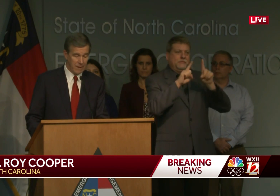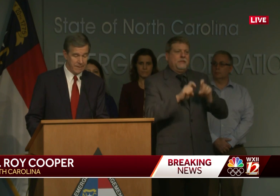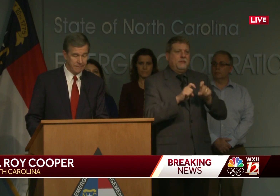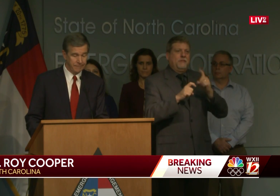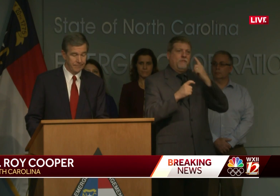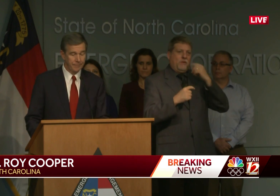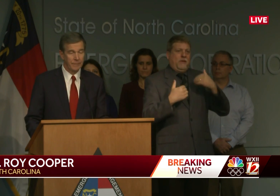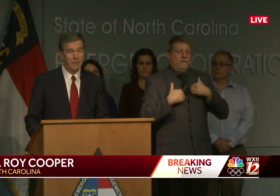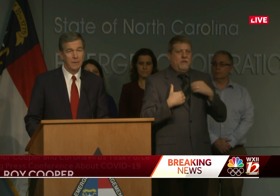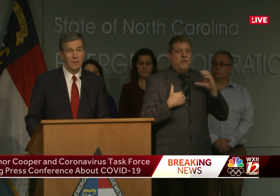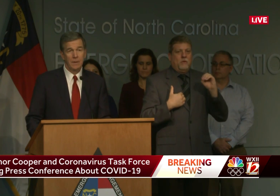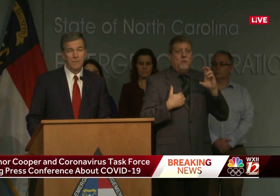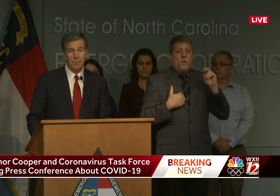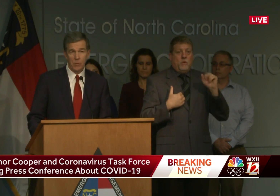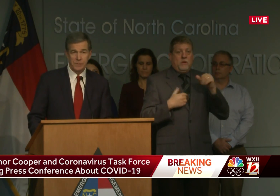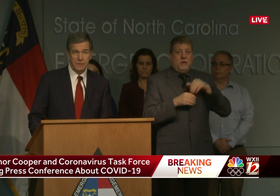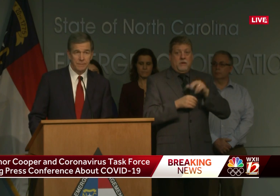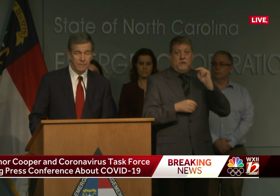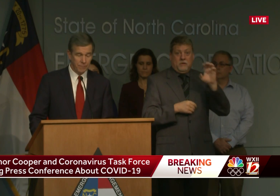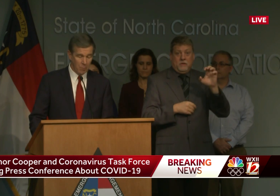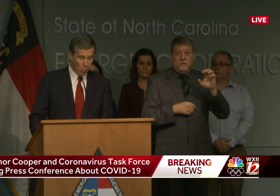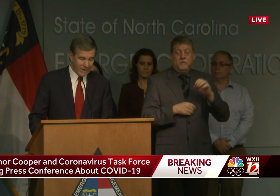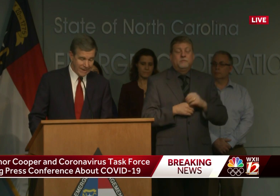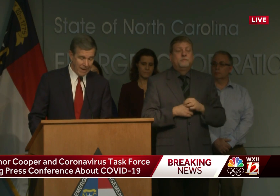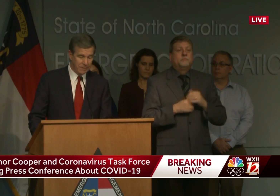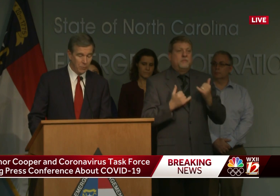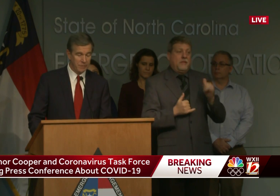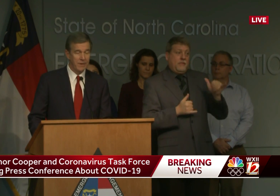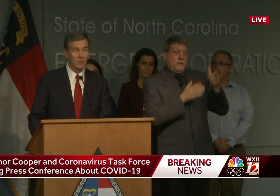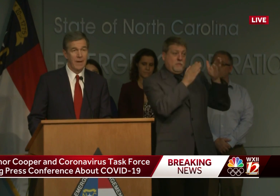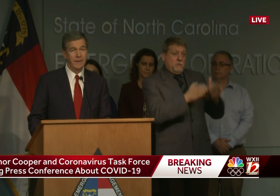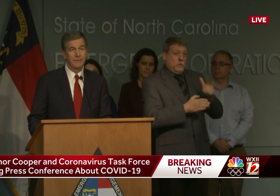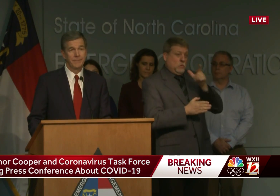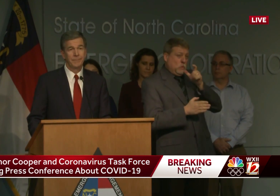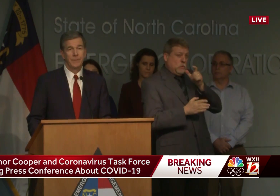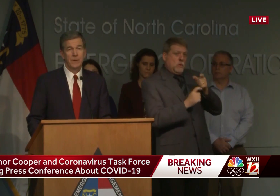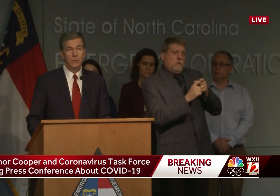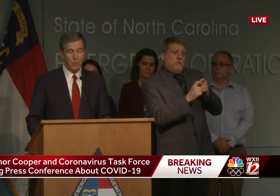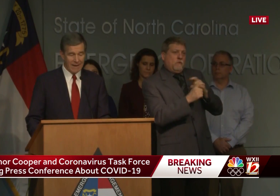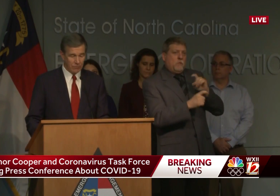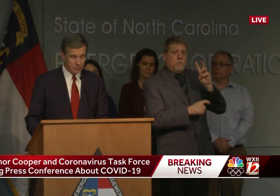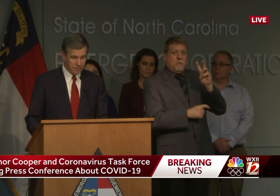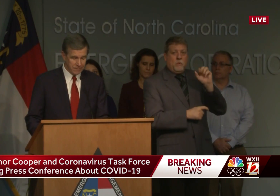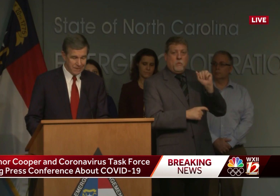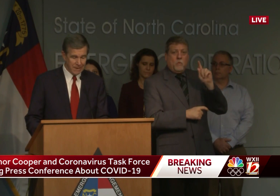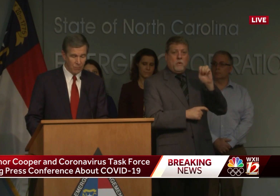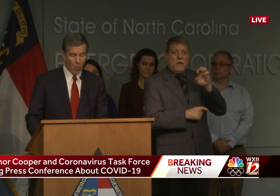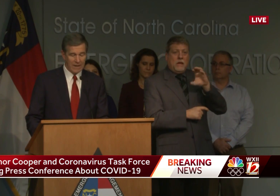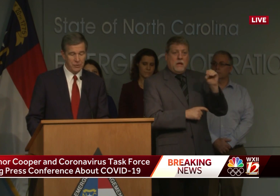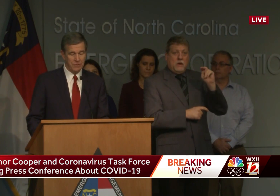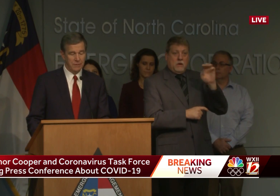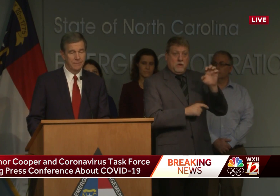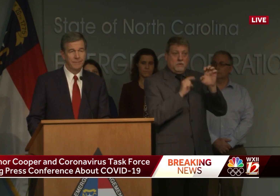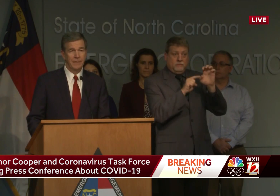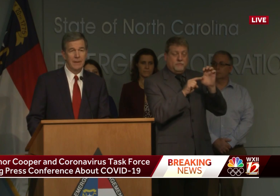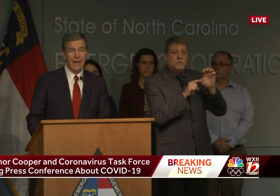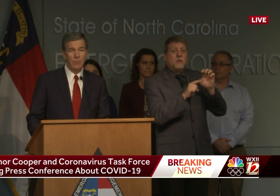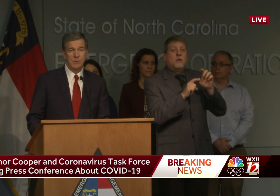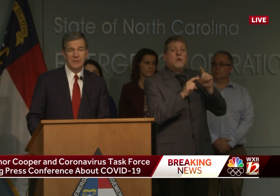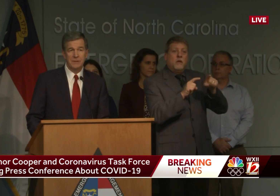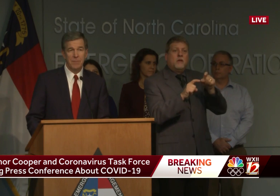North Carolina. The person from Wake County, North Carolina, traveled to the state of Washington